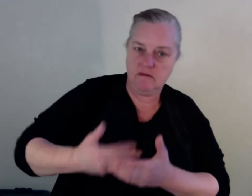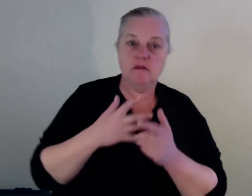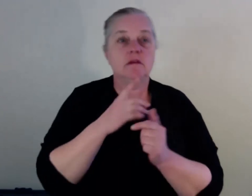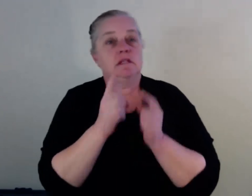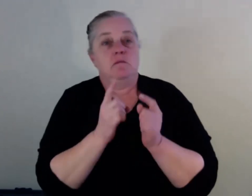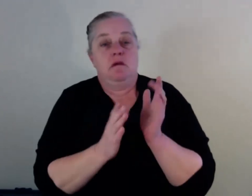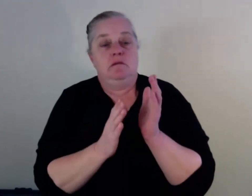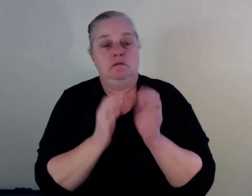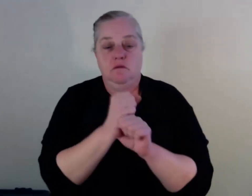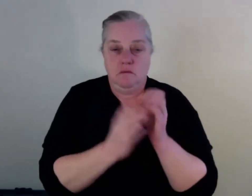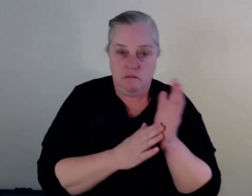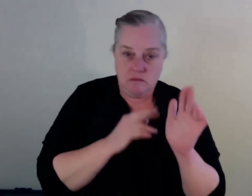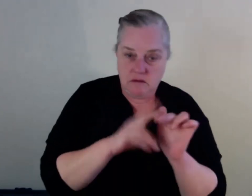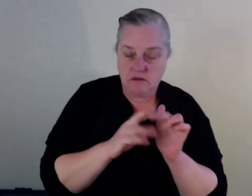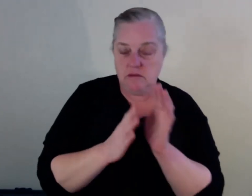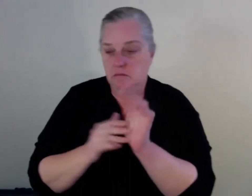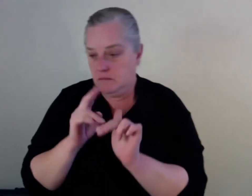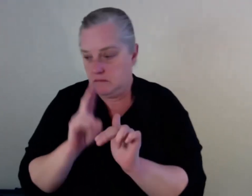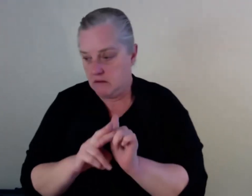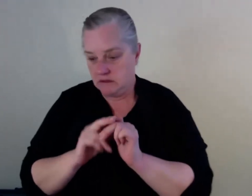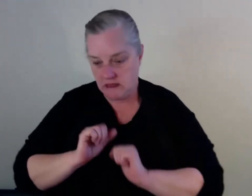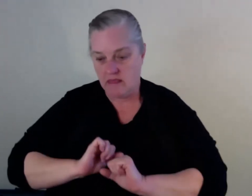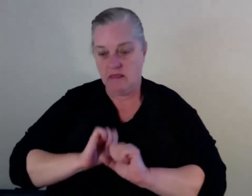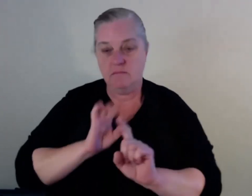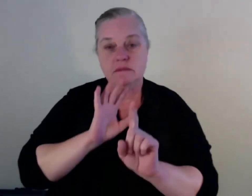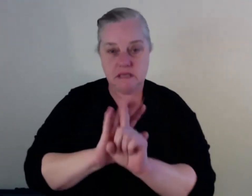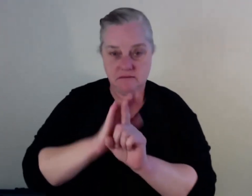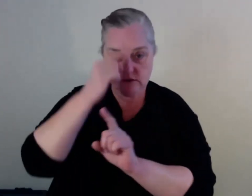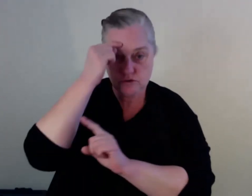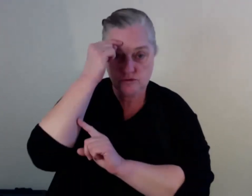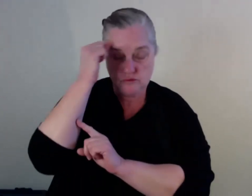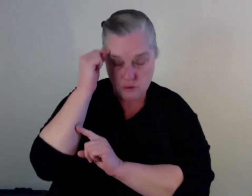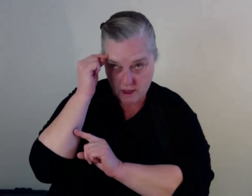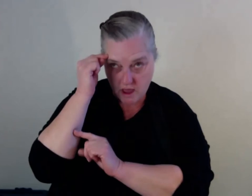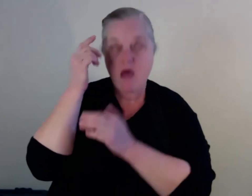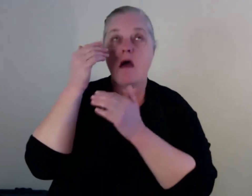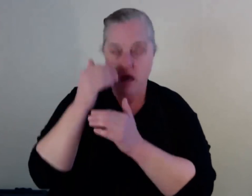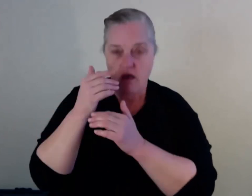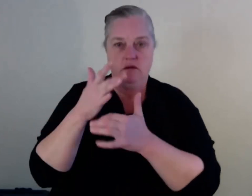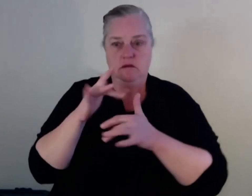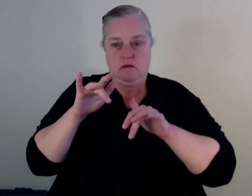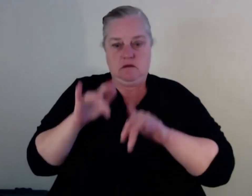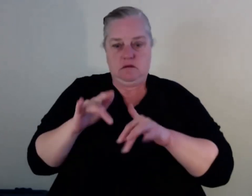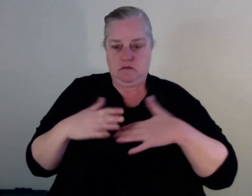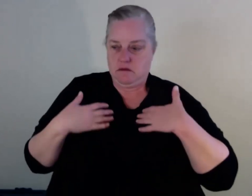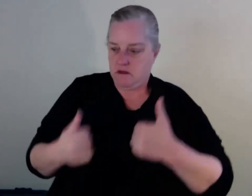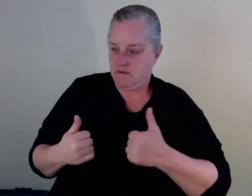to really rectify or deal with. And then you're trying to have a conversation with what you're actually experiencing and